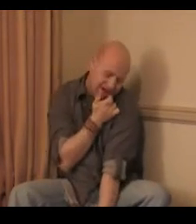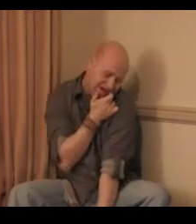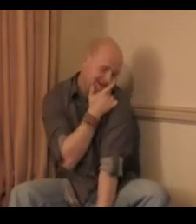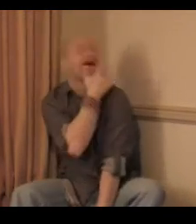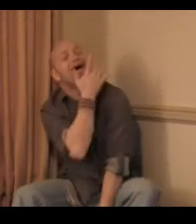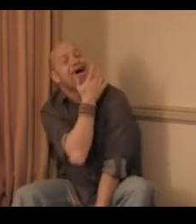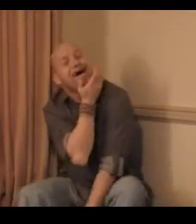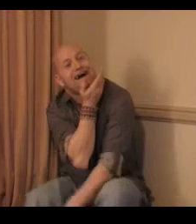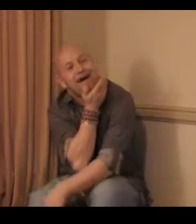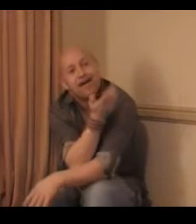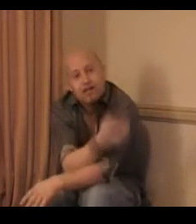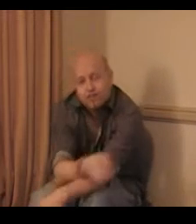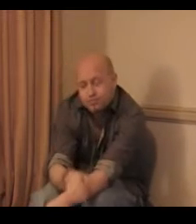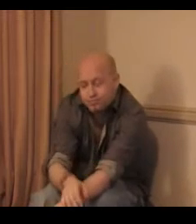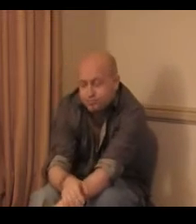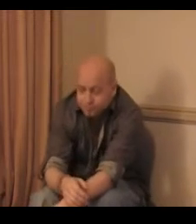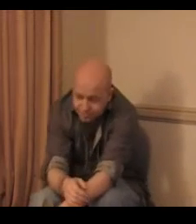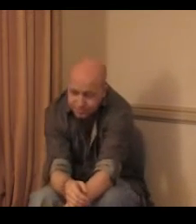smile I I